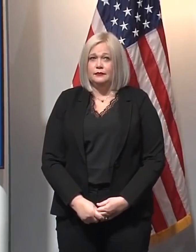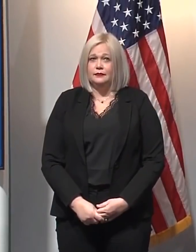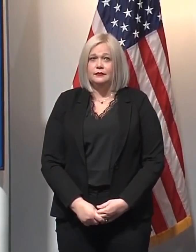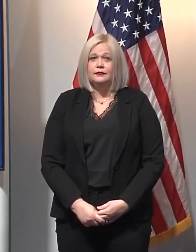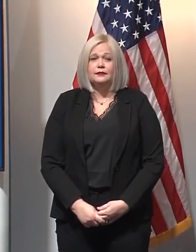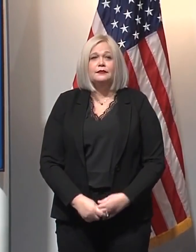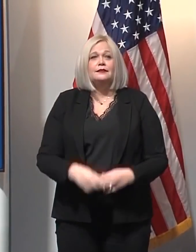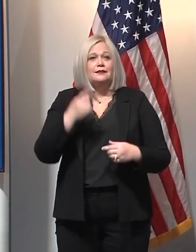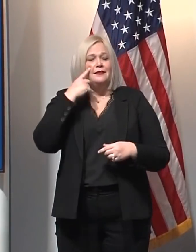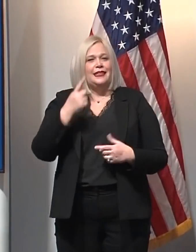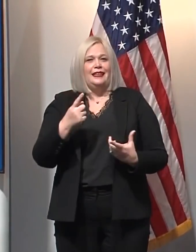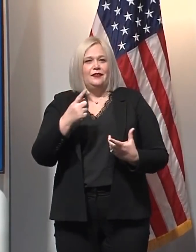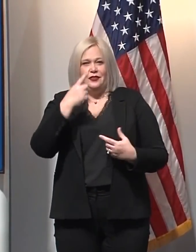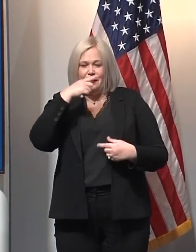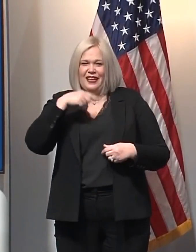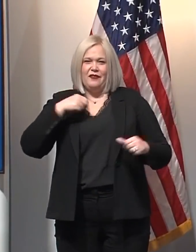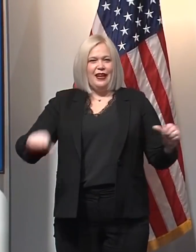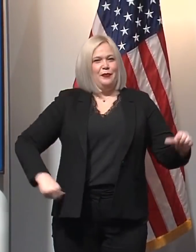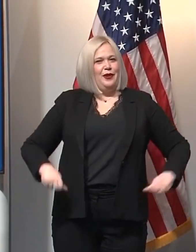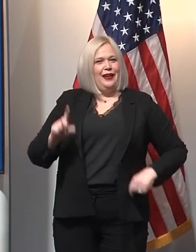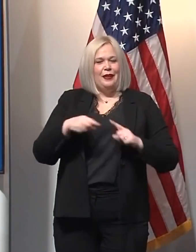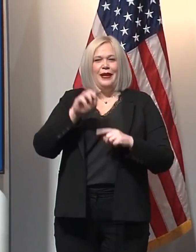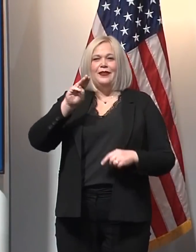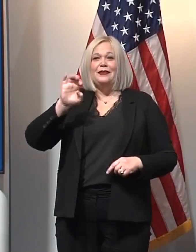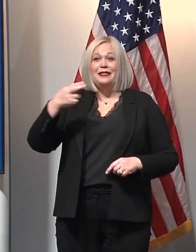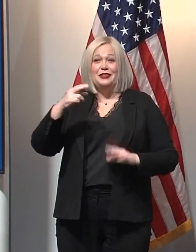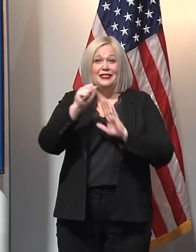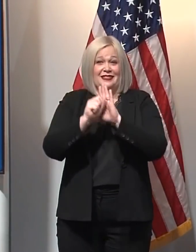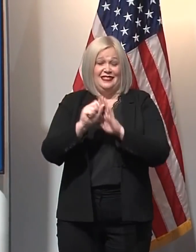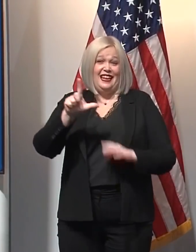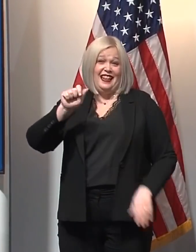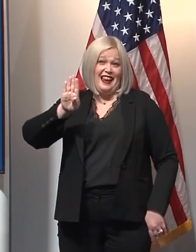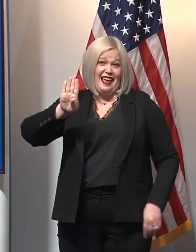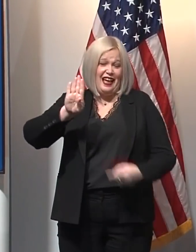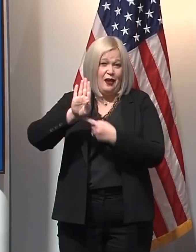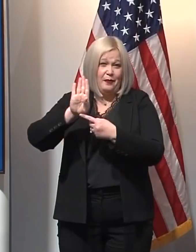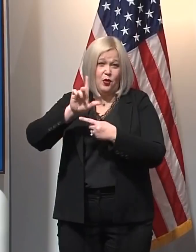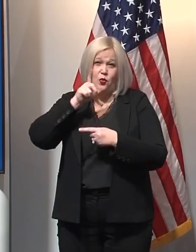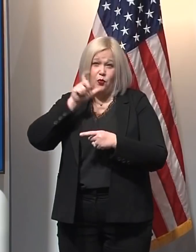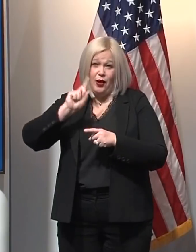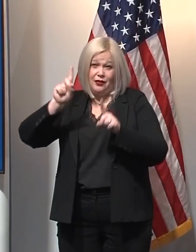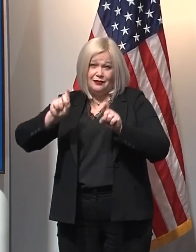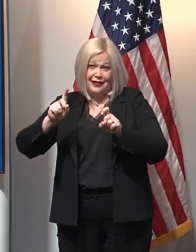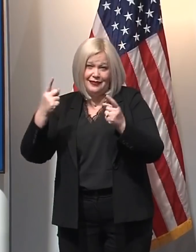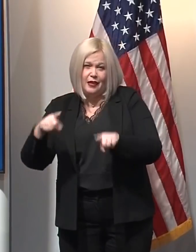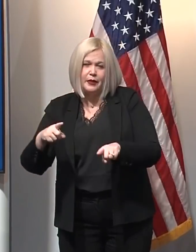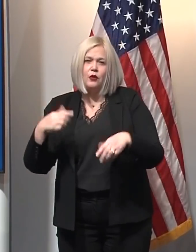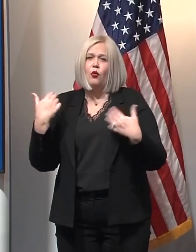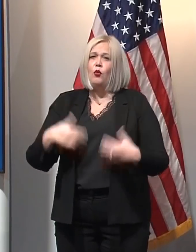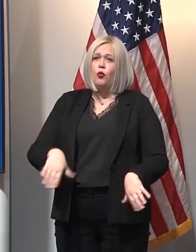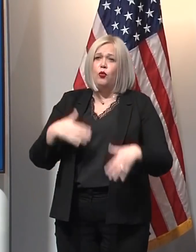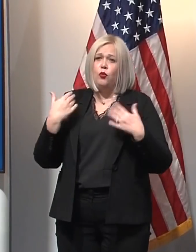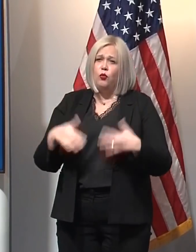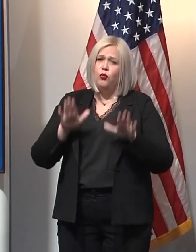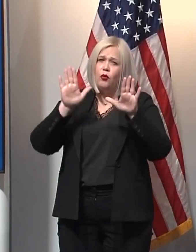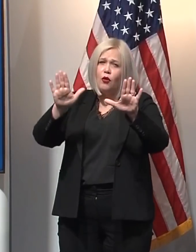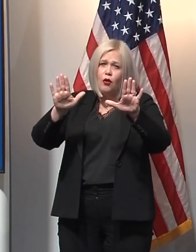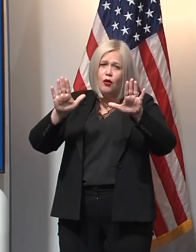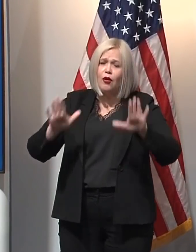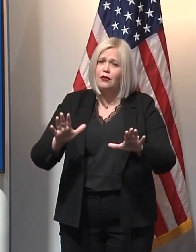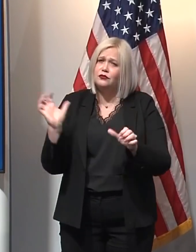All right. a minute to brag about the Michigan State Lab. They are doing phenomenal work. People seek out our lab